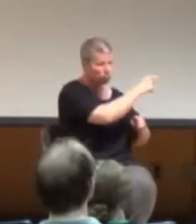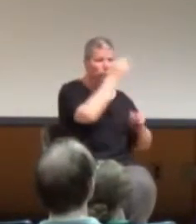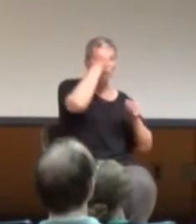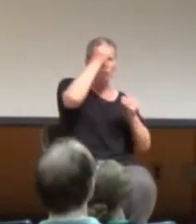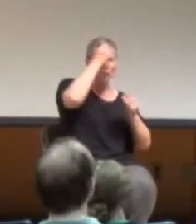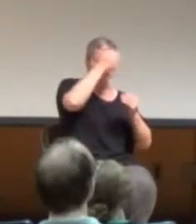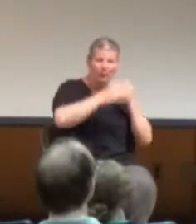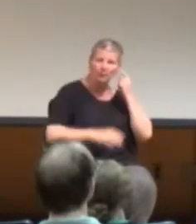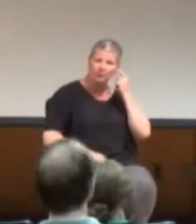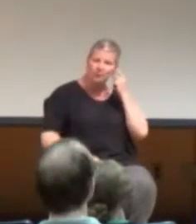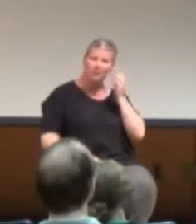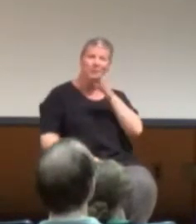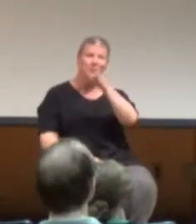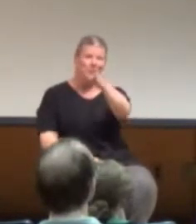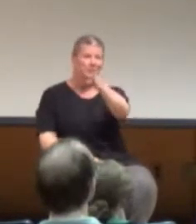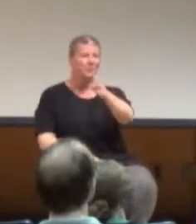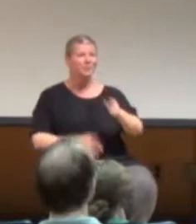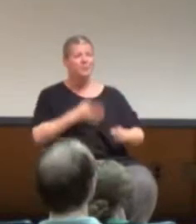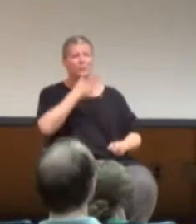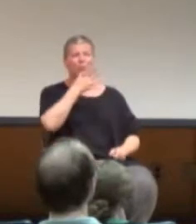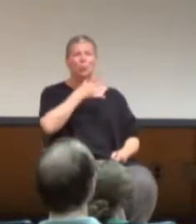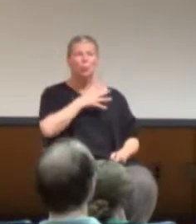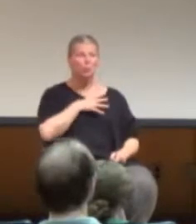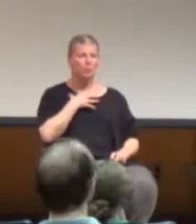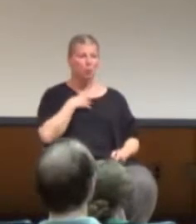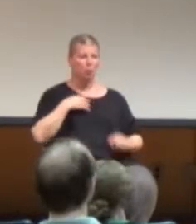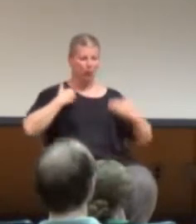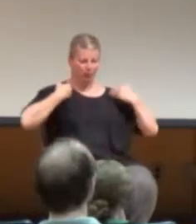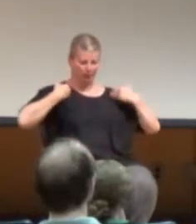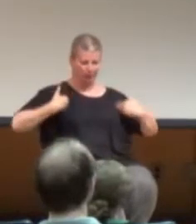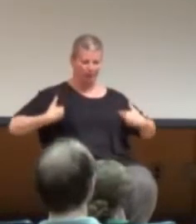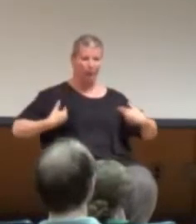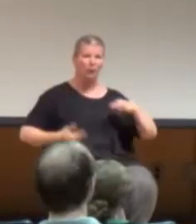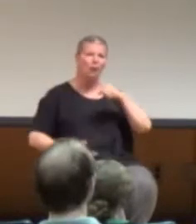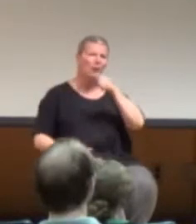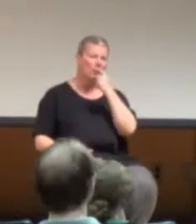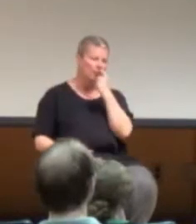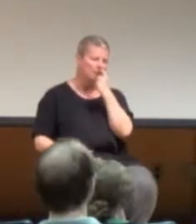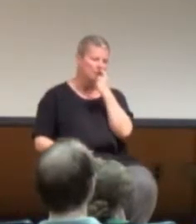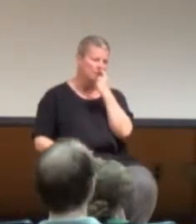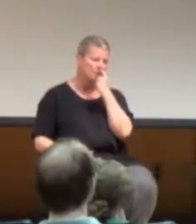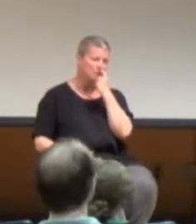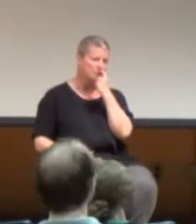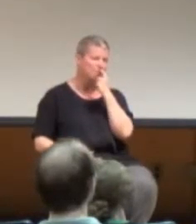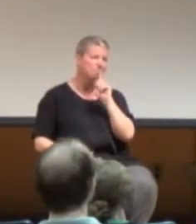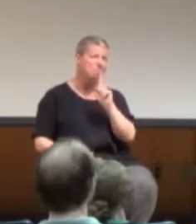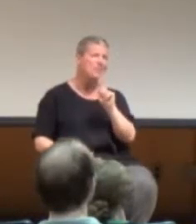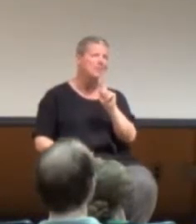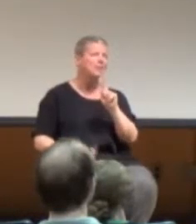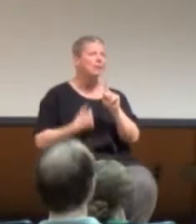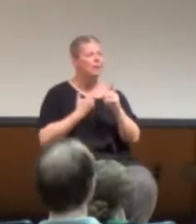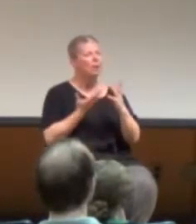Um, I have a second question. About, how do you walk the line, like, I know, um, one of you